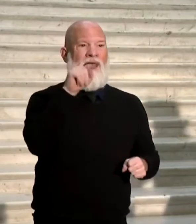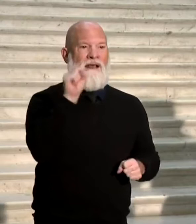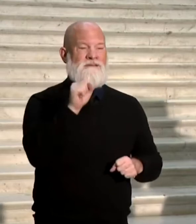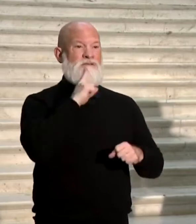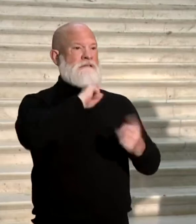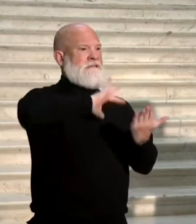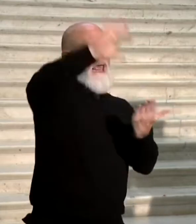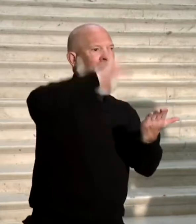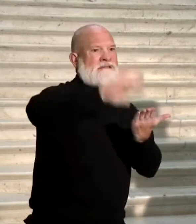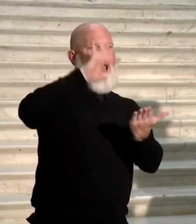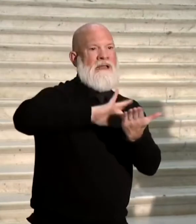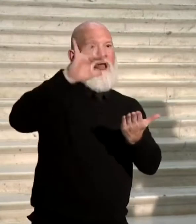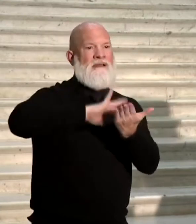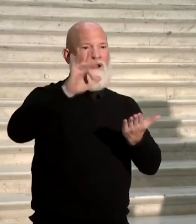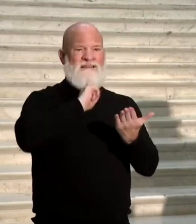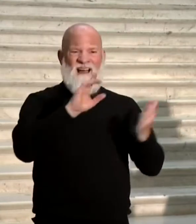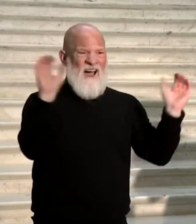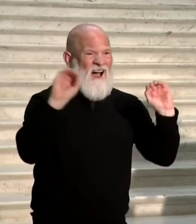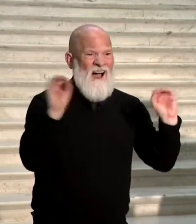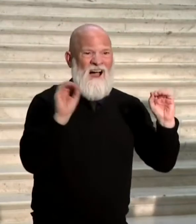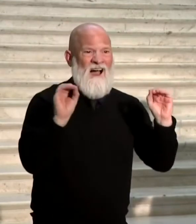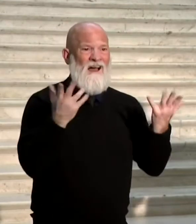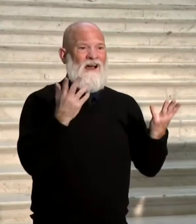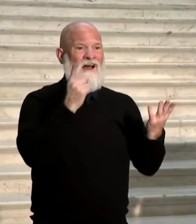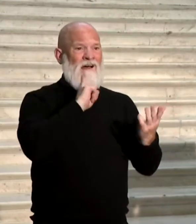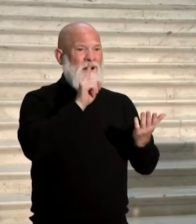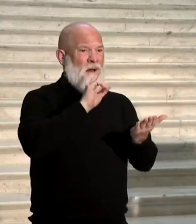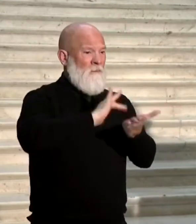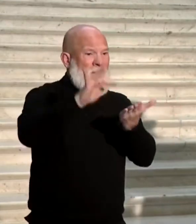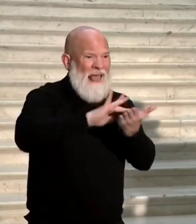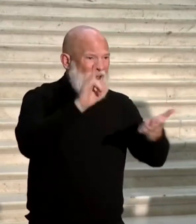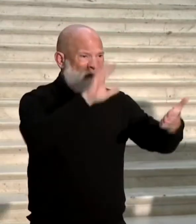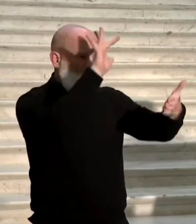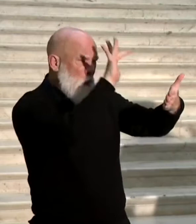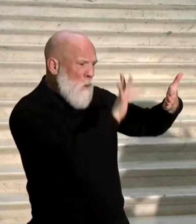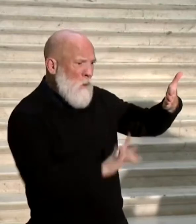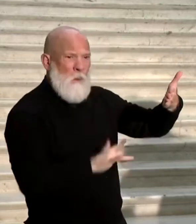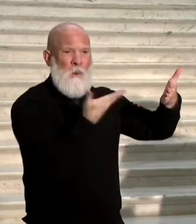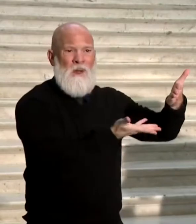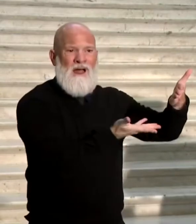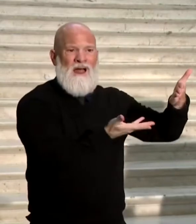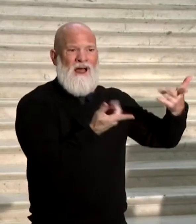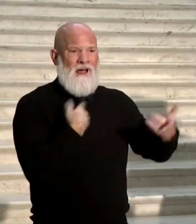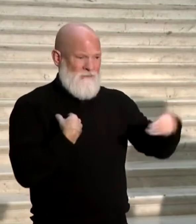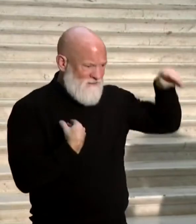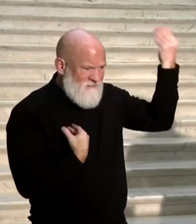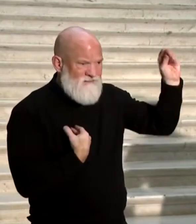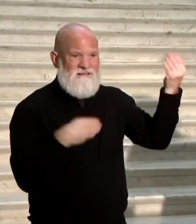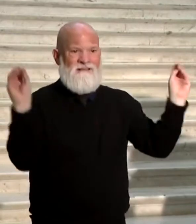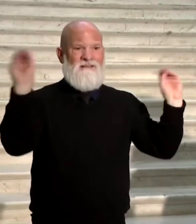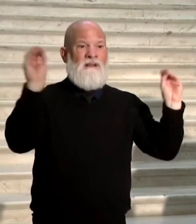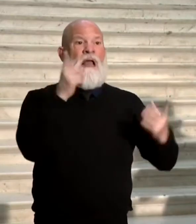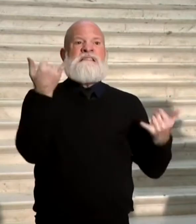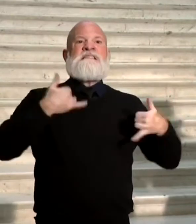They are not fake ballots, they are real ballots, they are unused ballots, and what I find really interesting about this is they were in shrink-wrapped items in